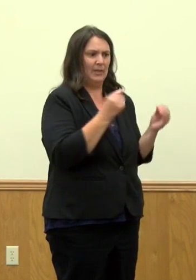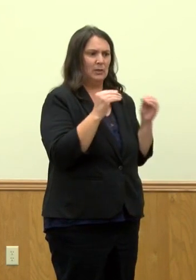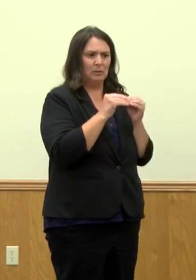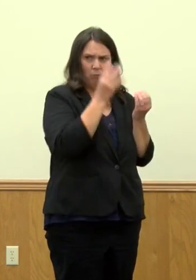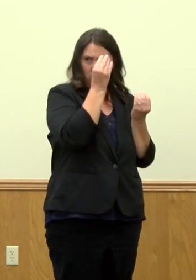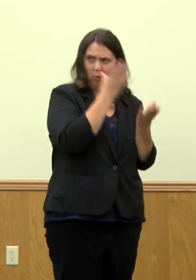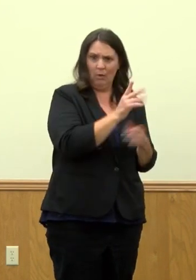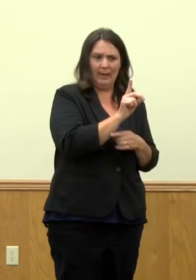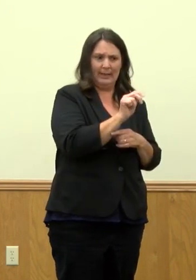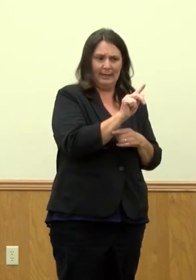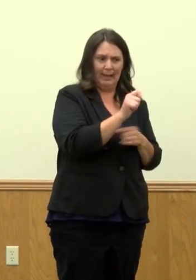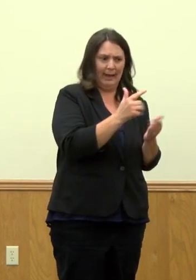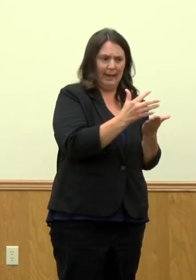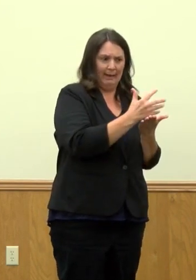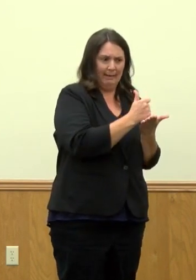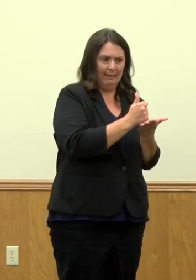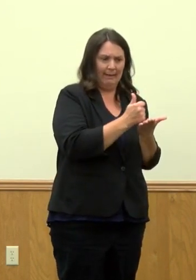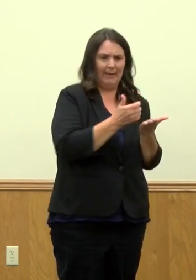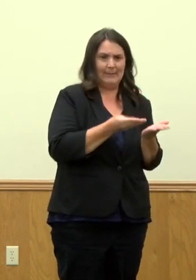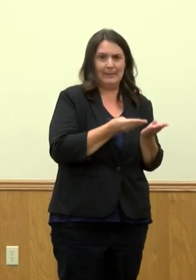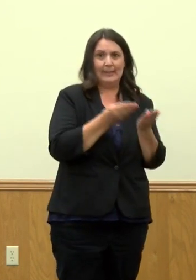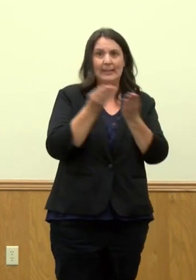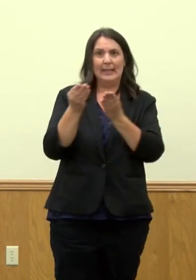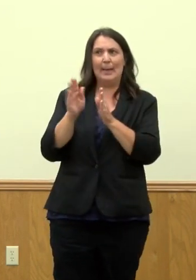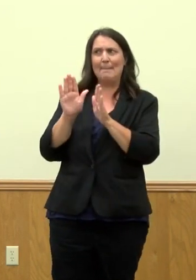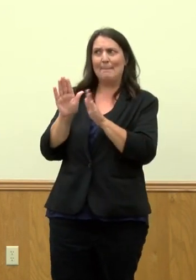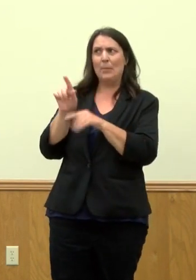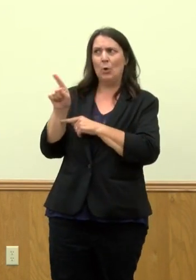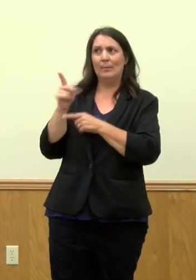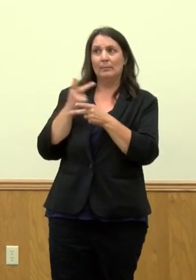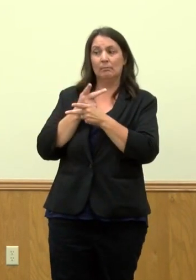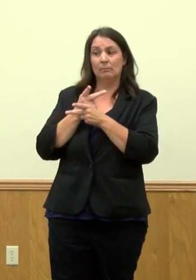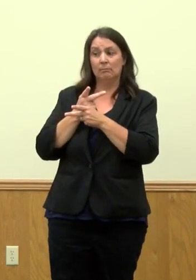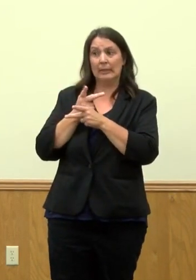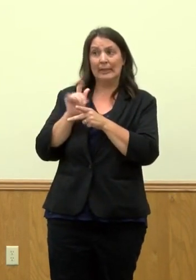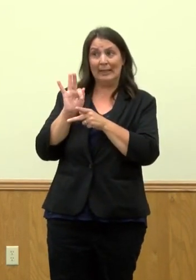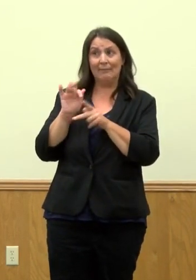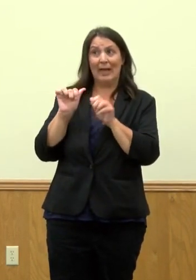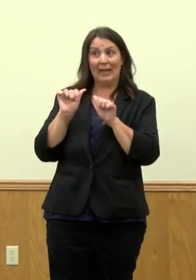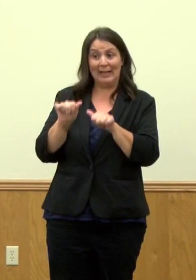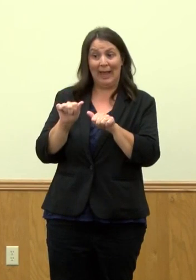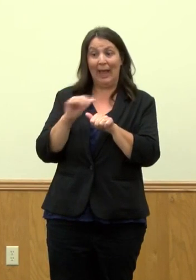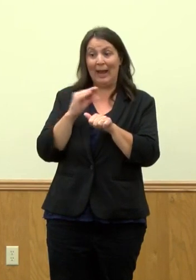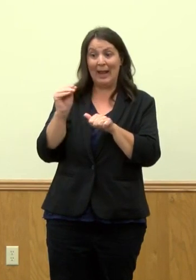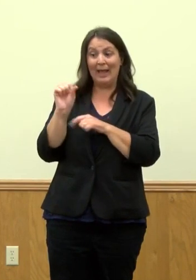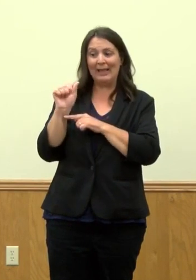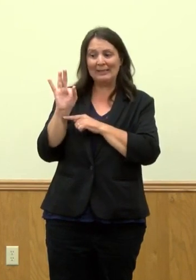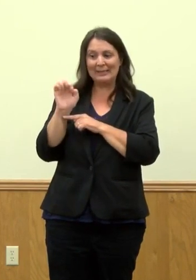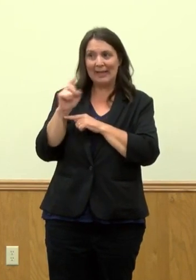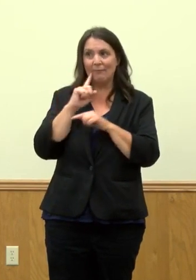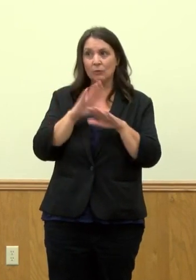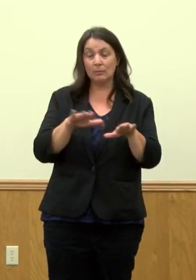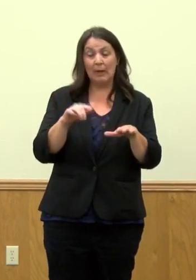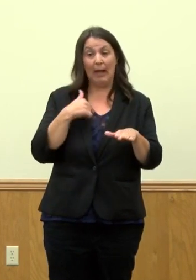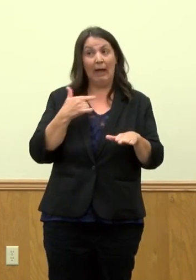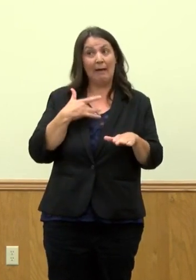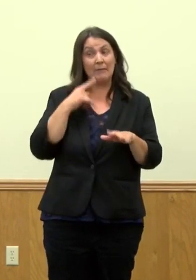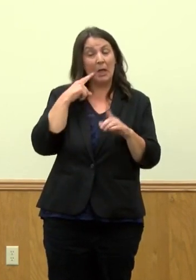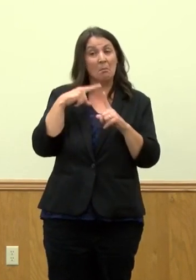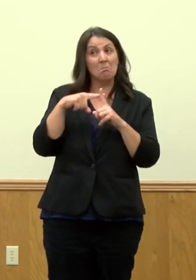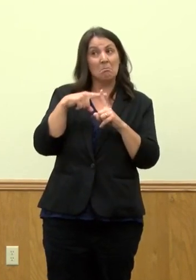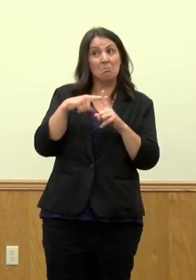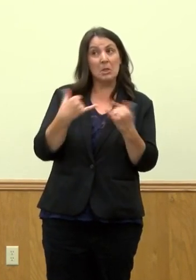that would push them to figure out if it's definitely safe. But as I said, it is promising at this time.